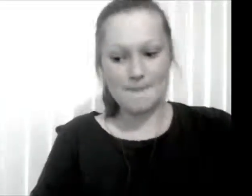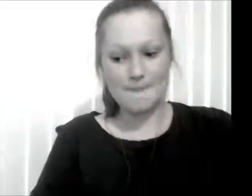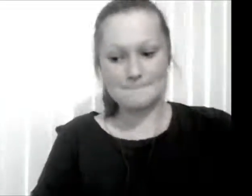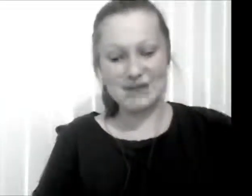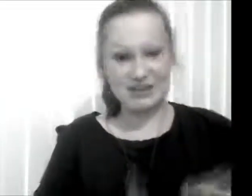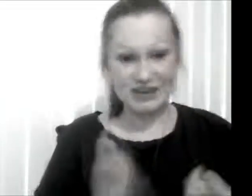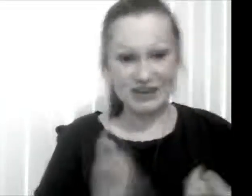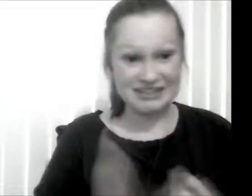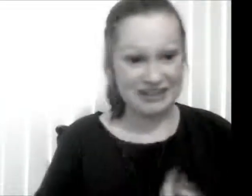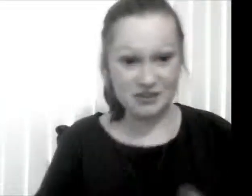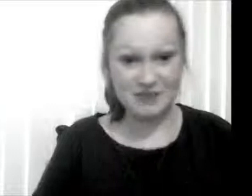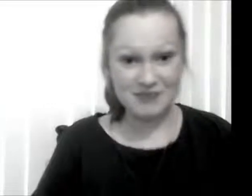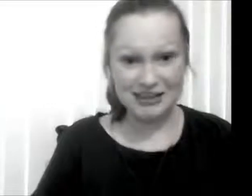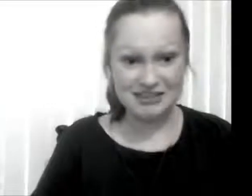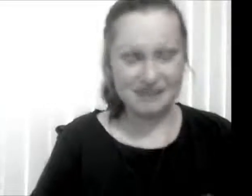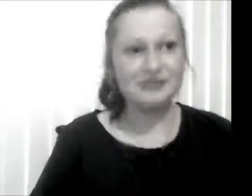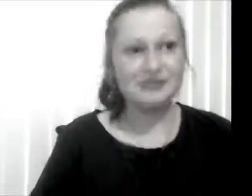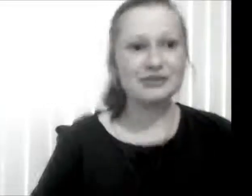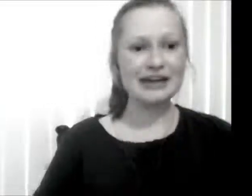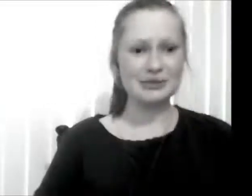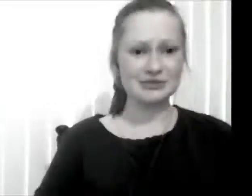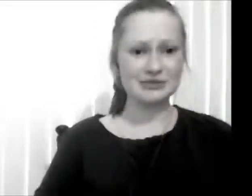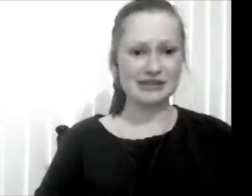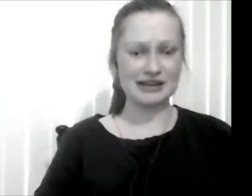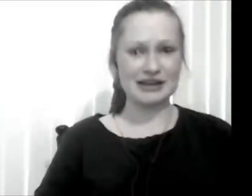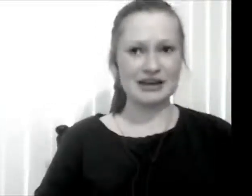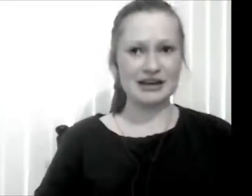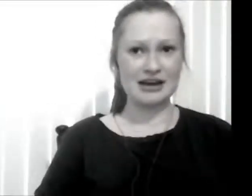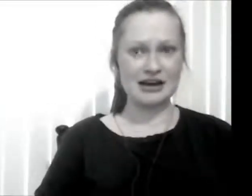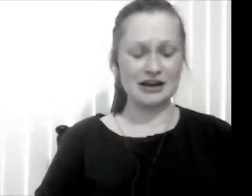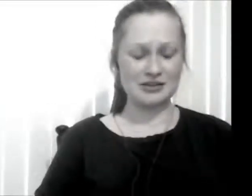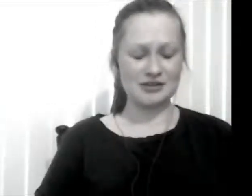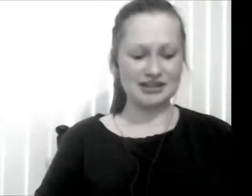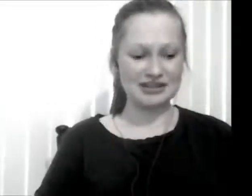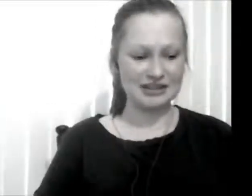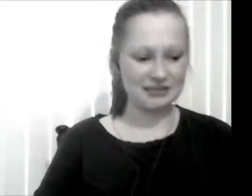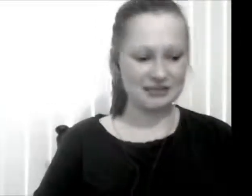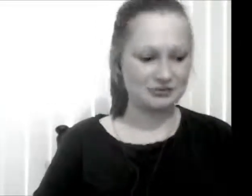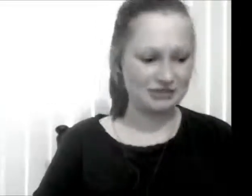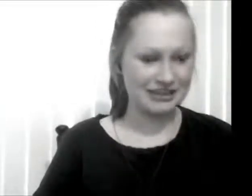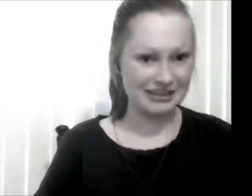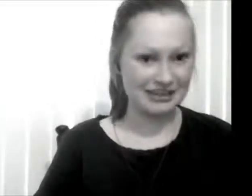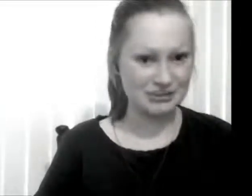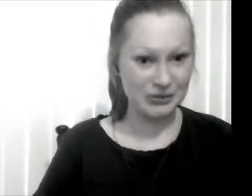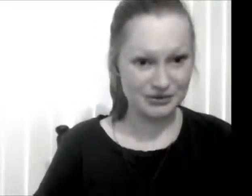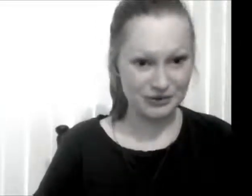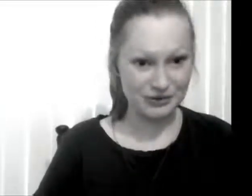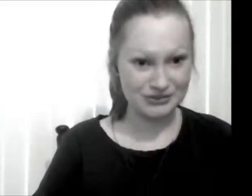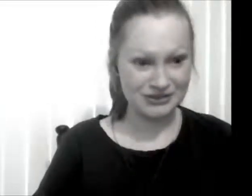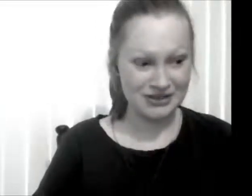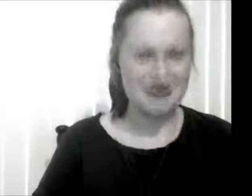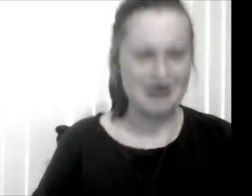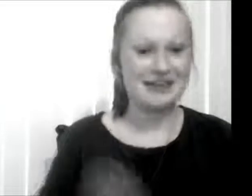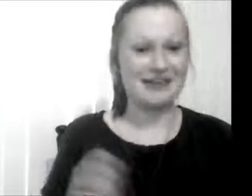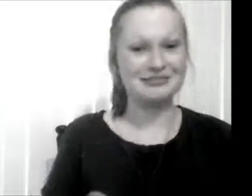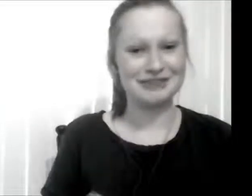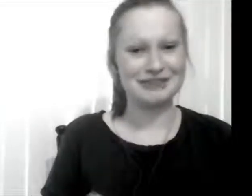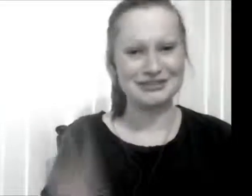But yeah so I ticked that off my list and I felt really happy doing that. The next thing was collect toilet rolls. Now I was joking